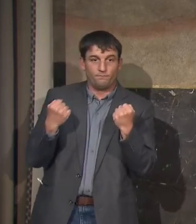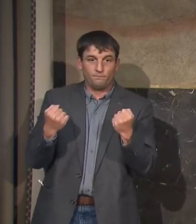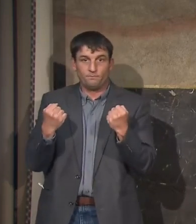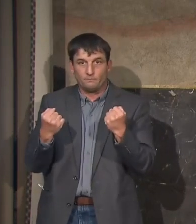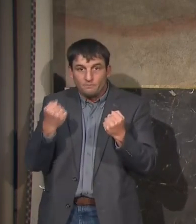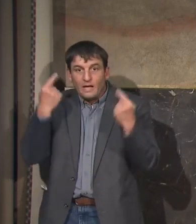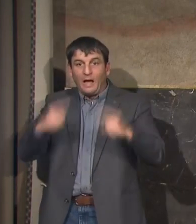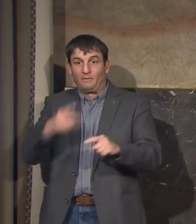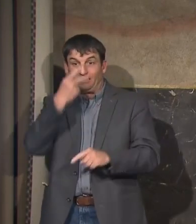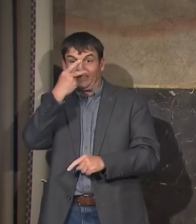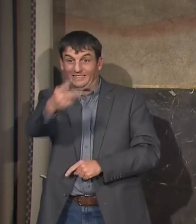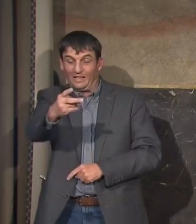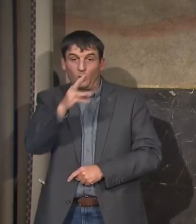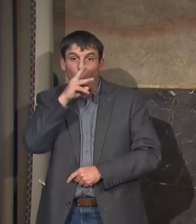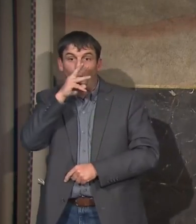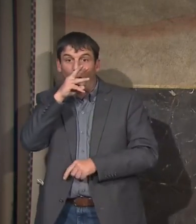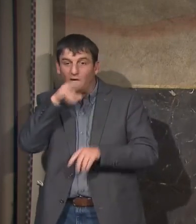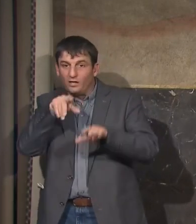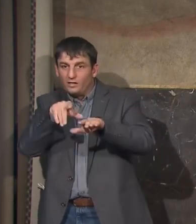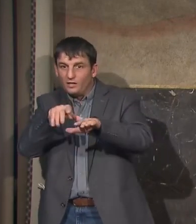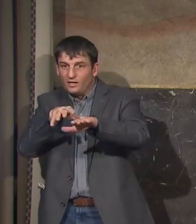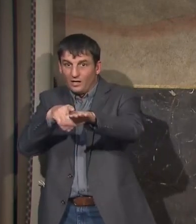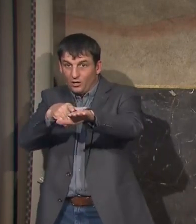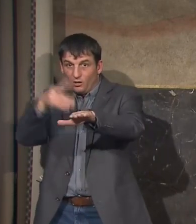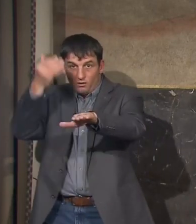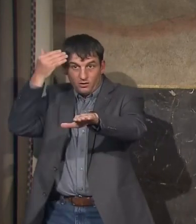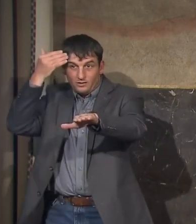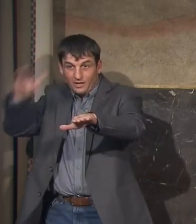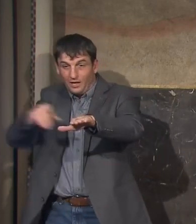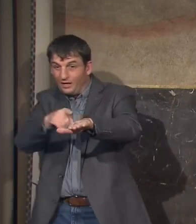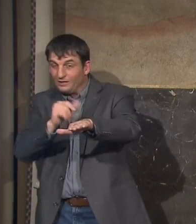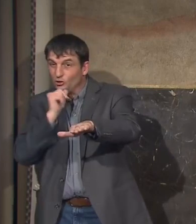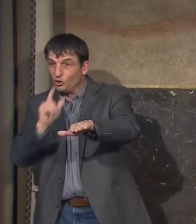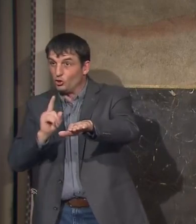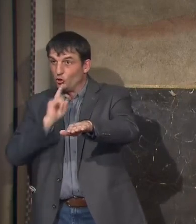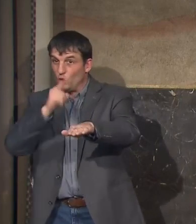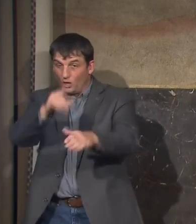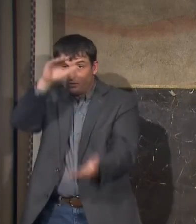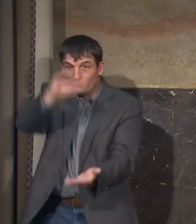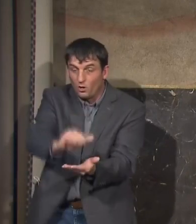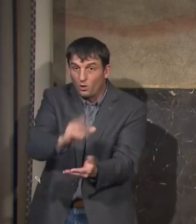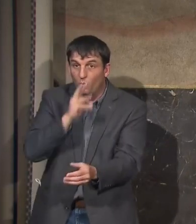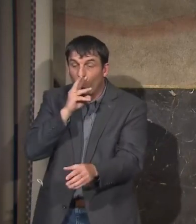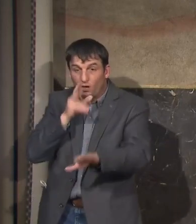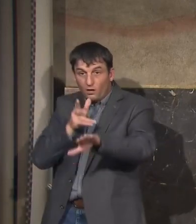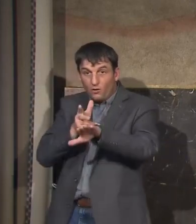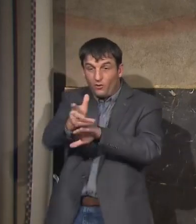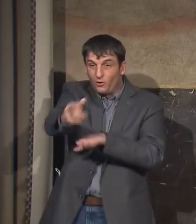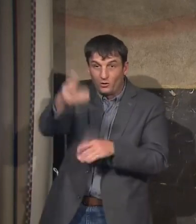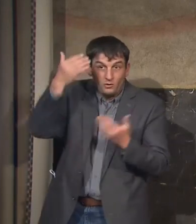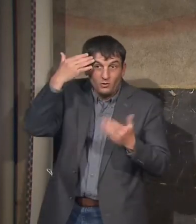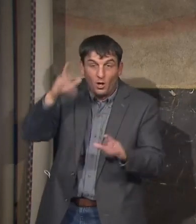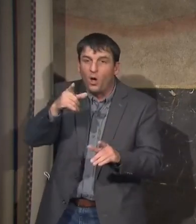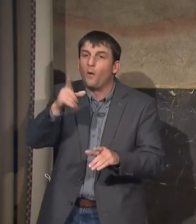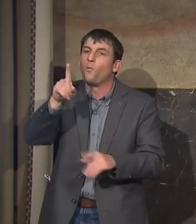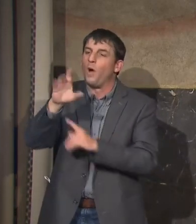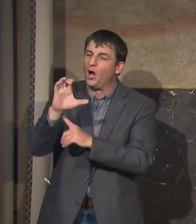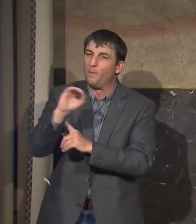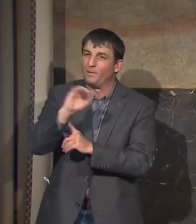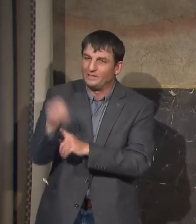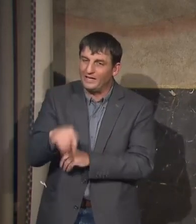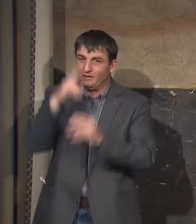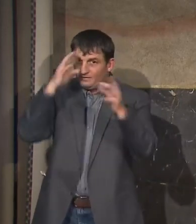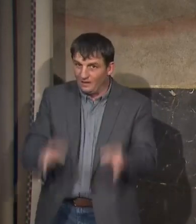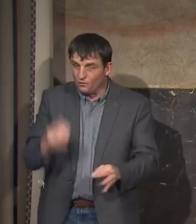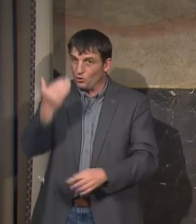upon water standing on the road and you're not absolutely certain that it's shallow enough that you can safely proceed, don't proceed through the